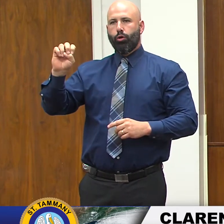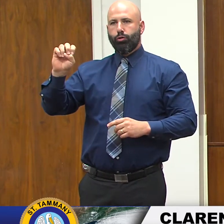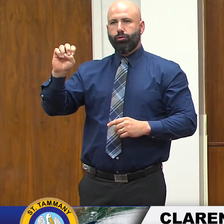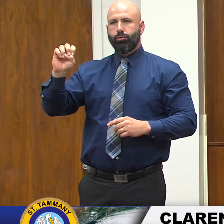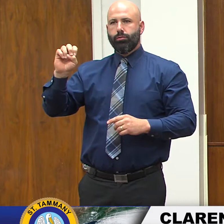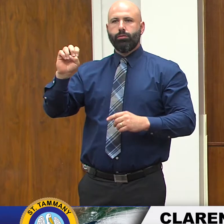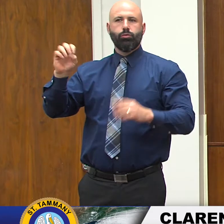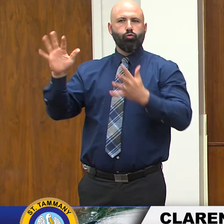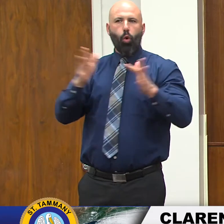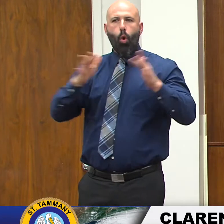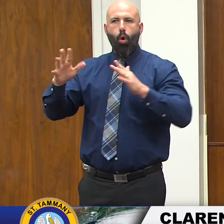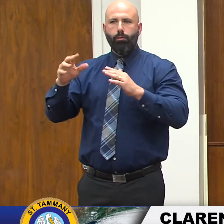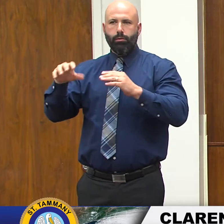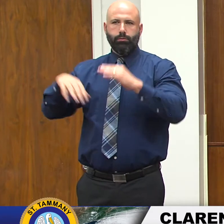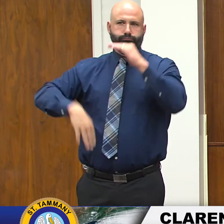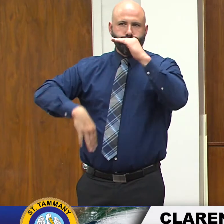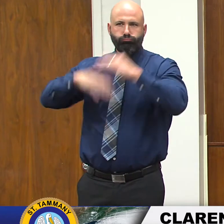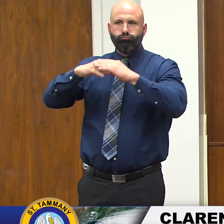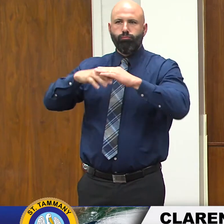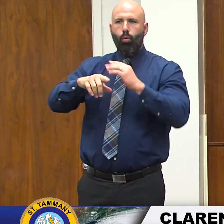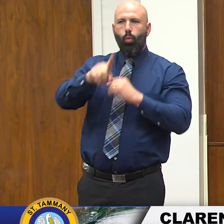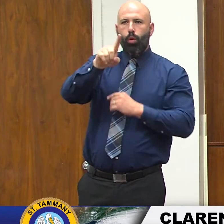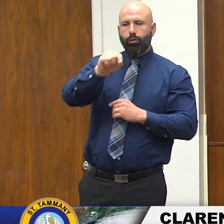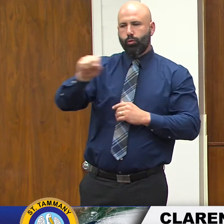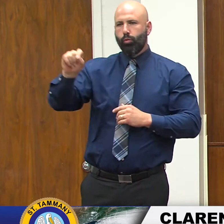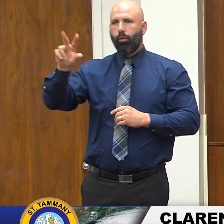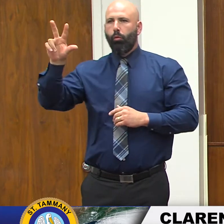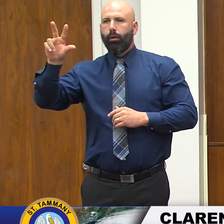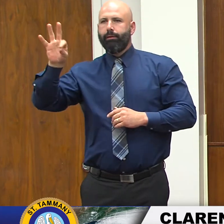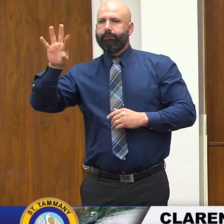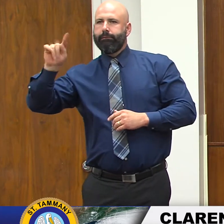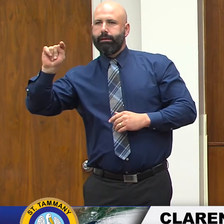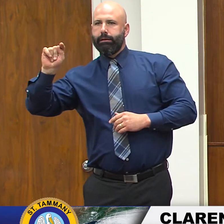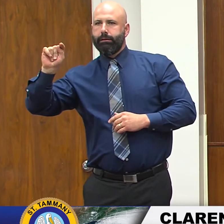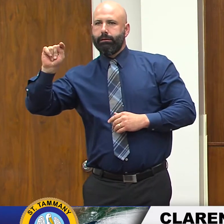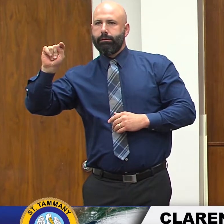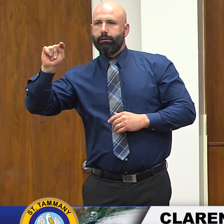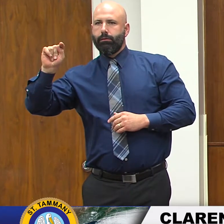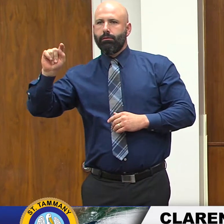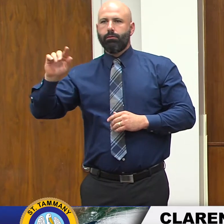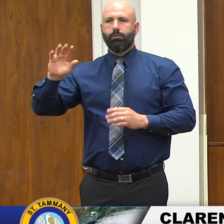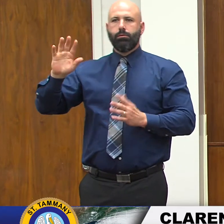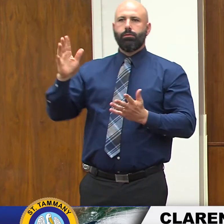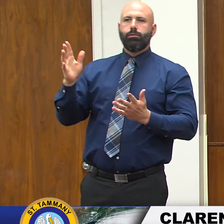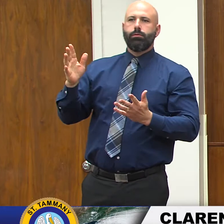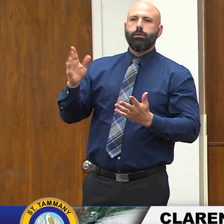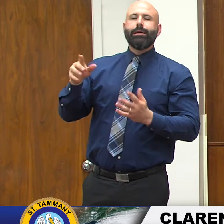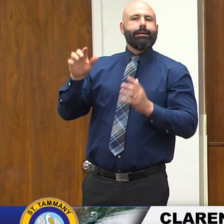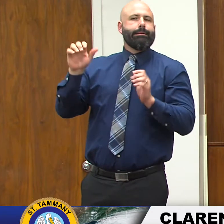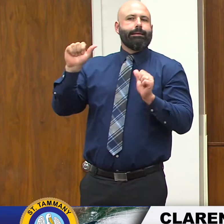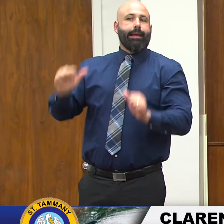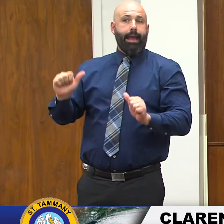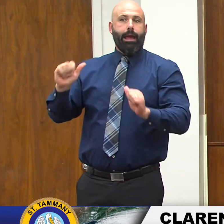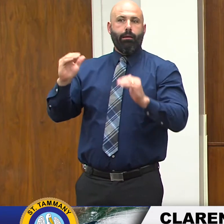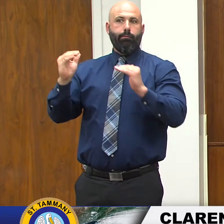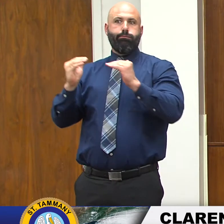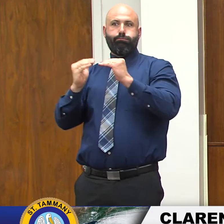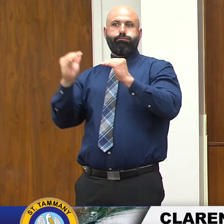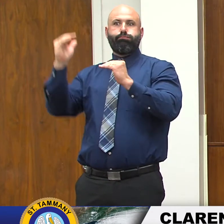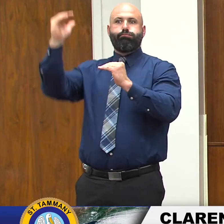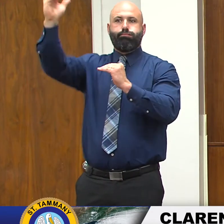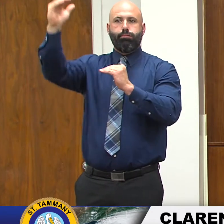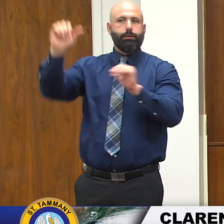anywhere from one to three feet okay don't pay that much to that you know it can be higher okay